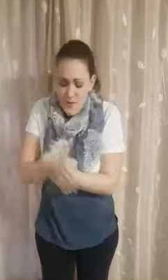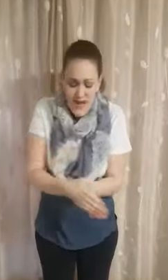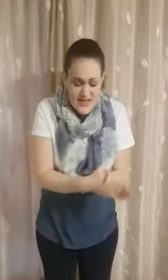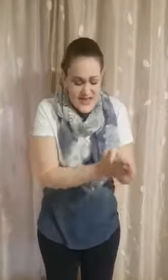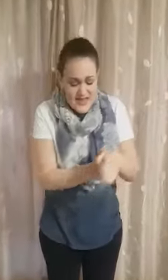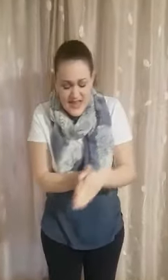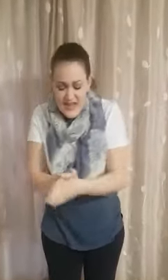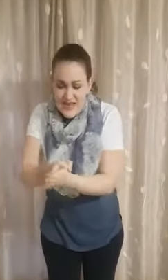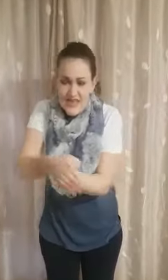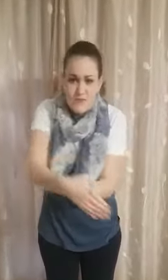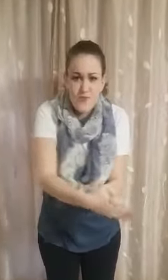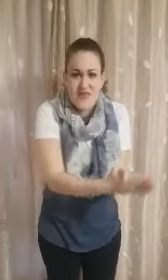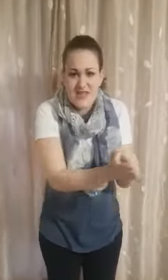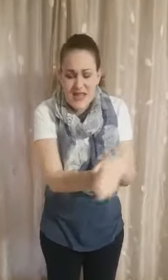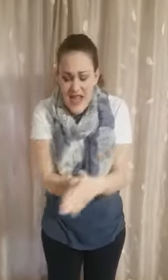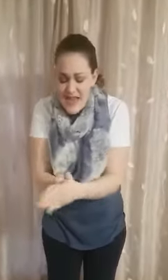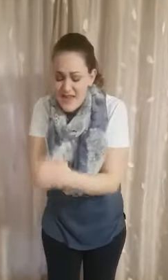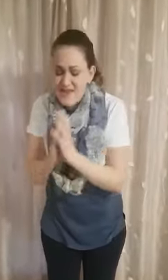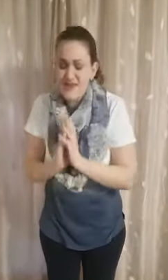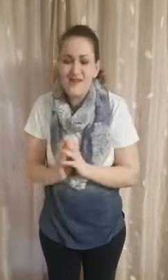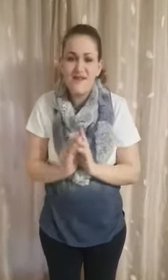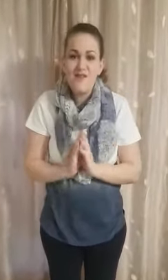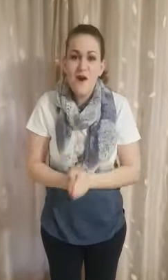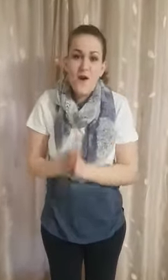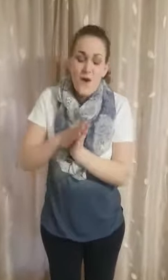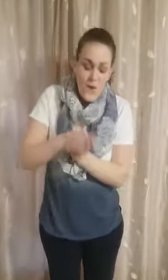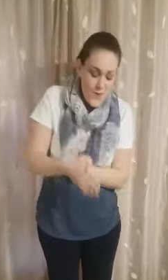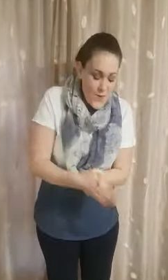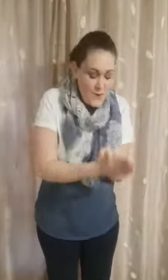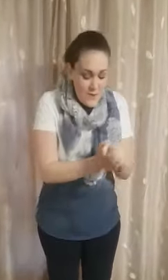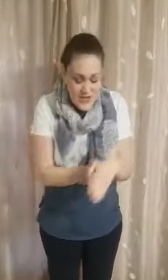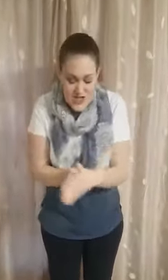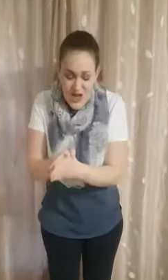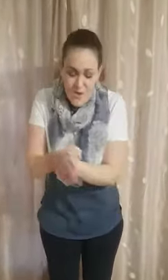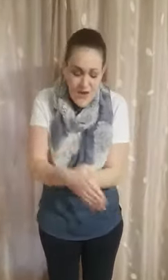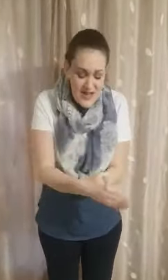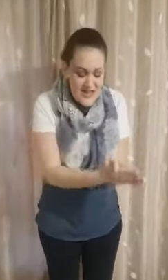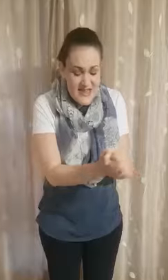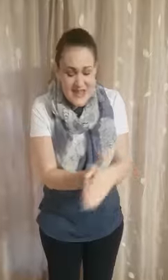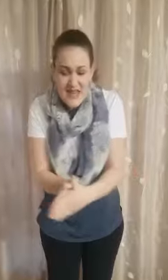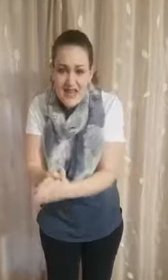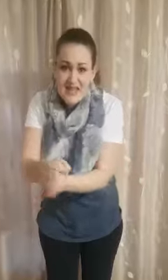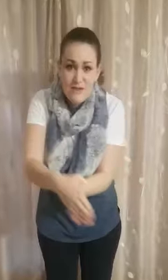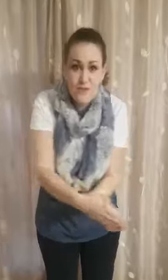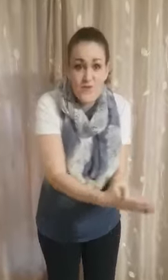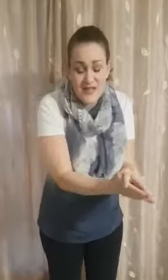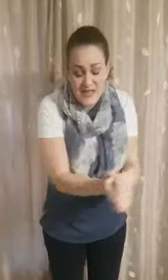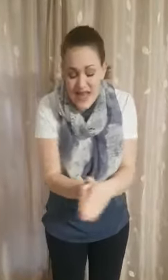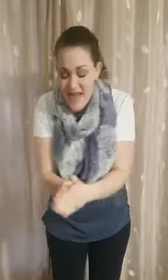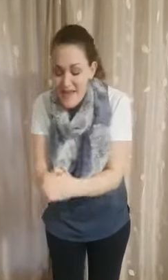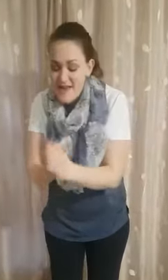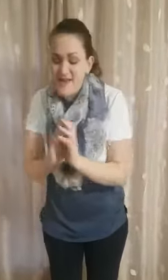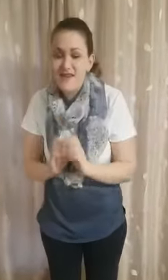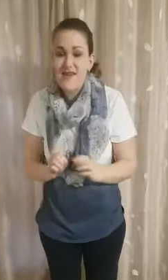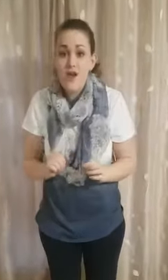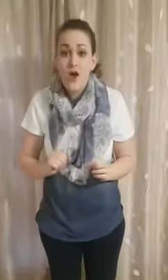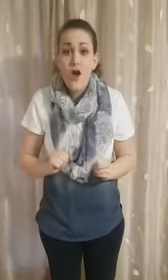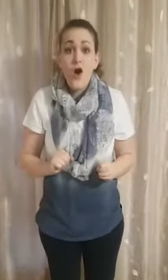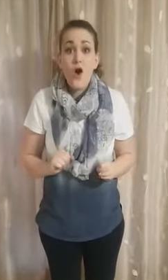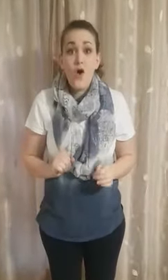was a silly, snake. Oh, I wish I was a silly, slippery snake. Oh,